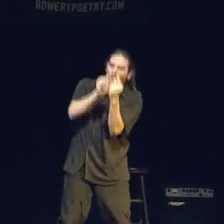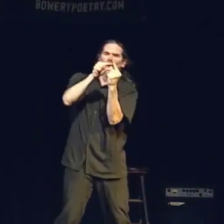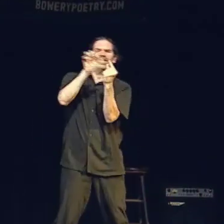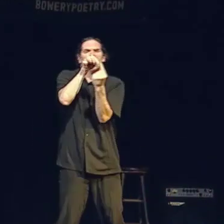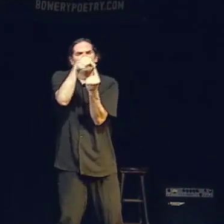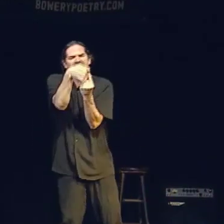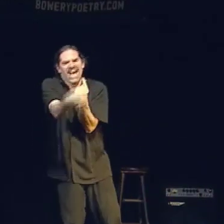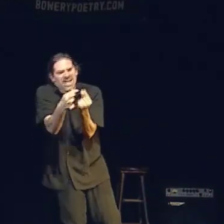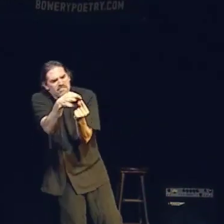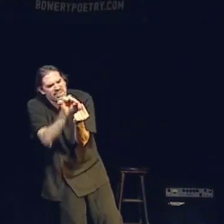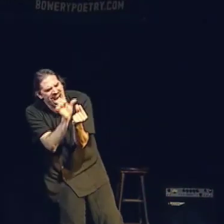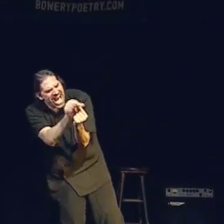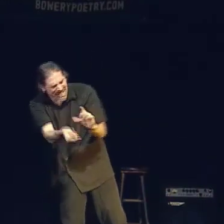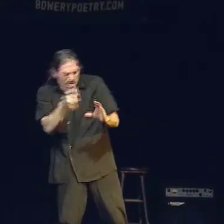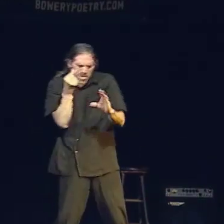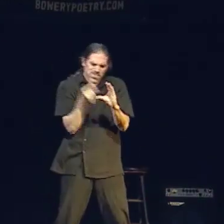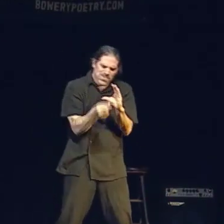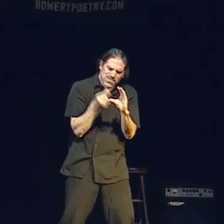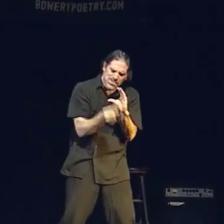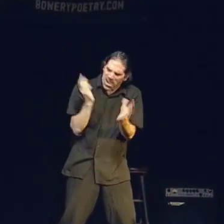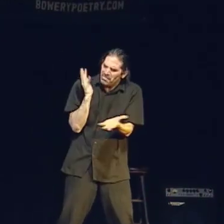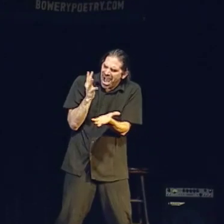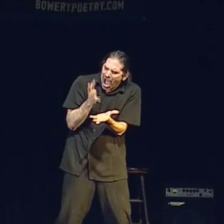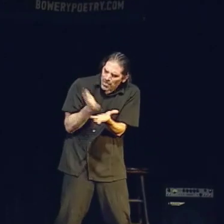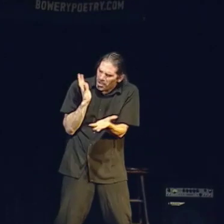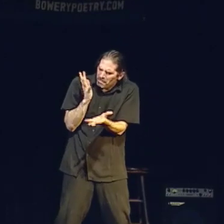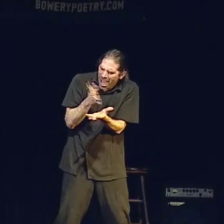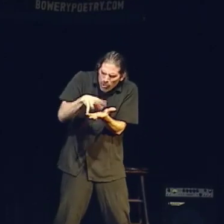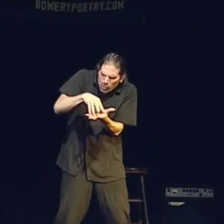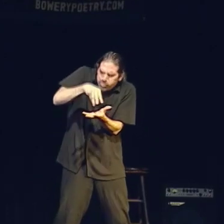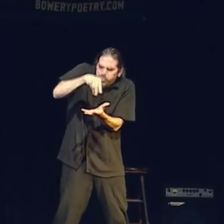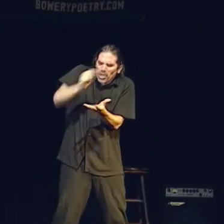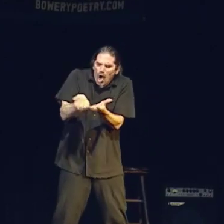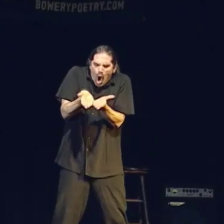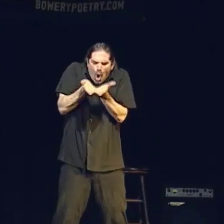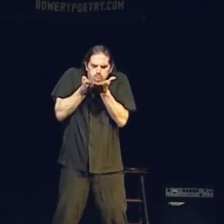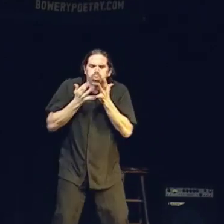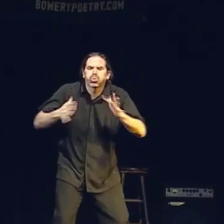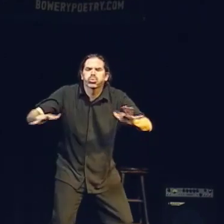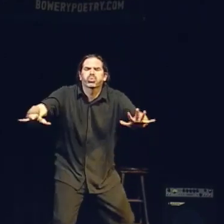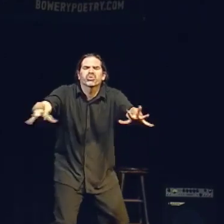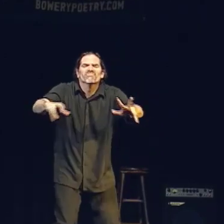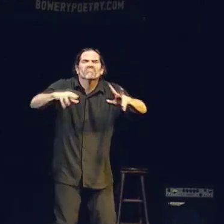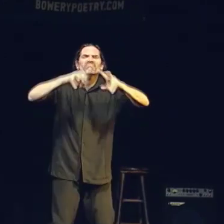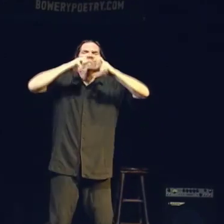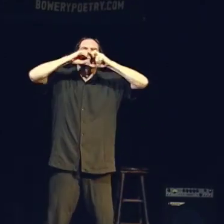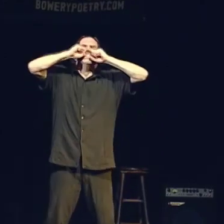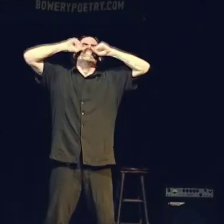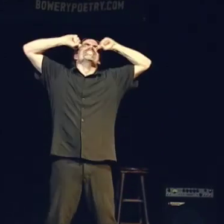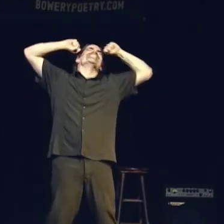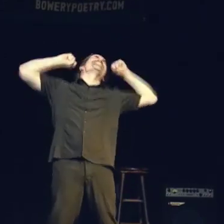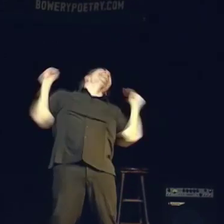He peels it. And then grates it down into a dust. And breathes it in.